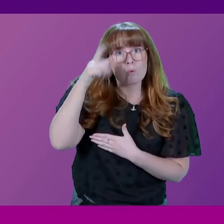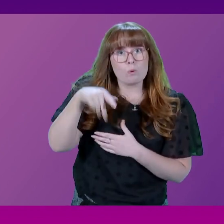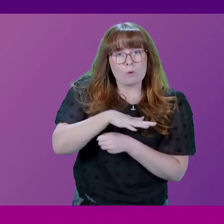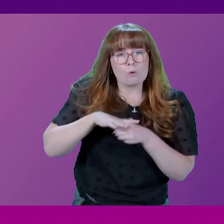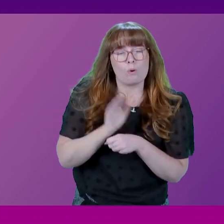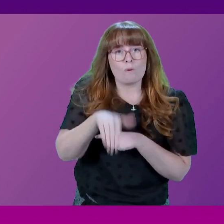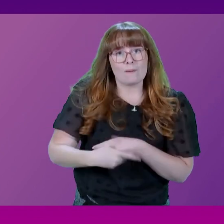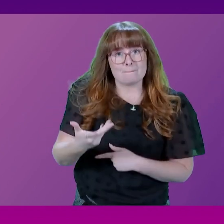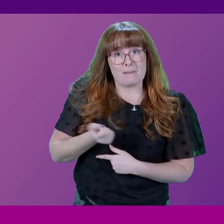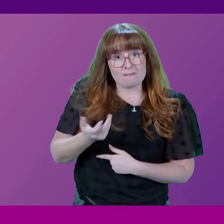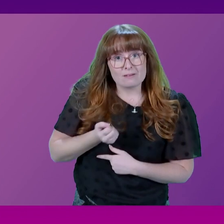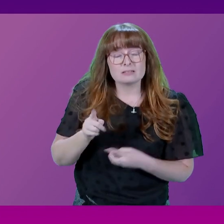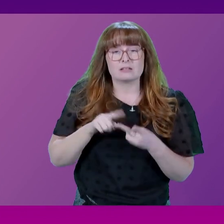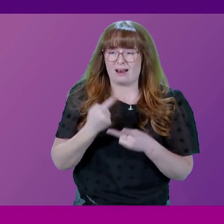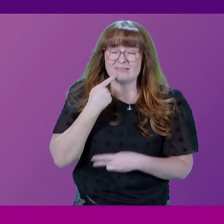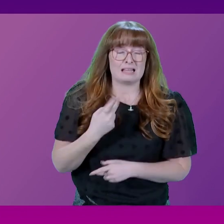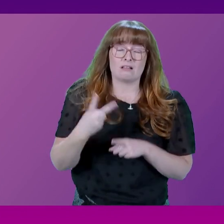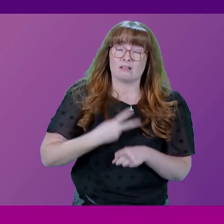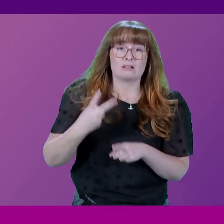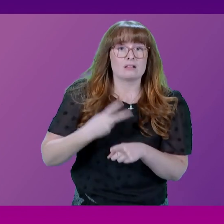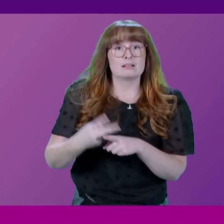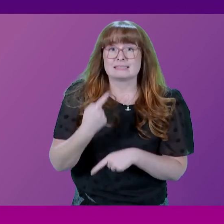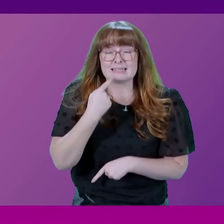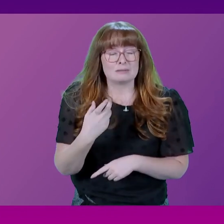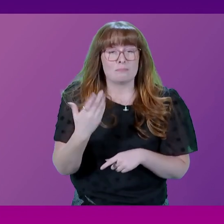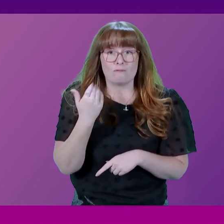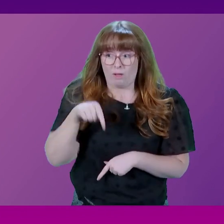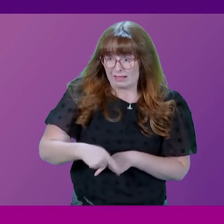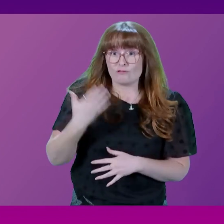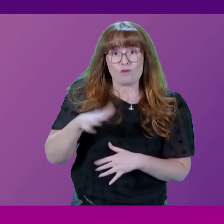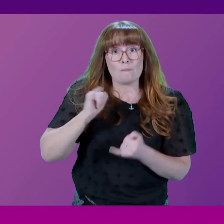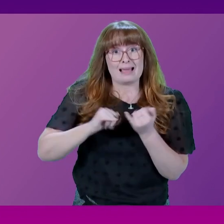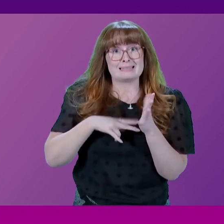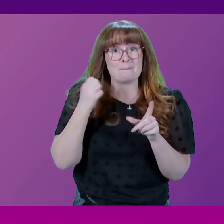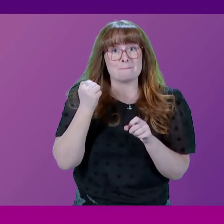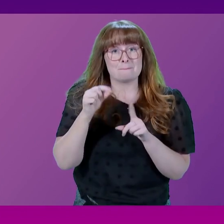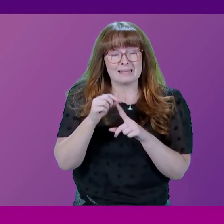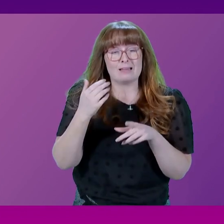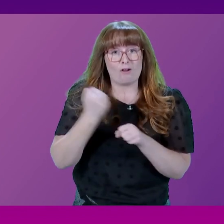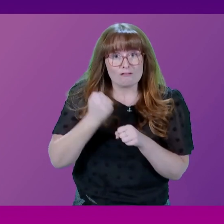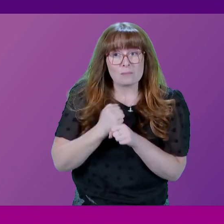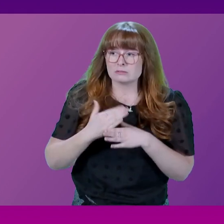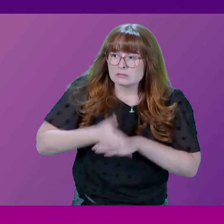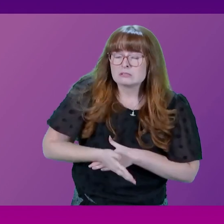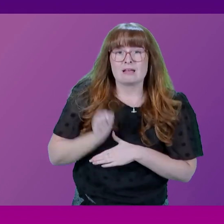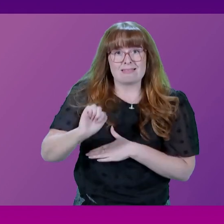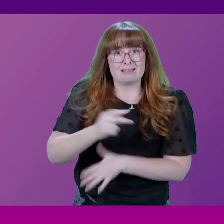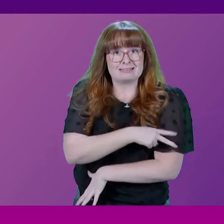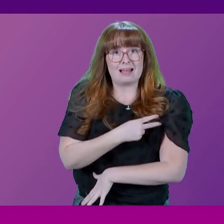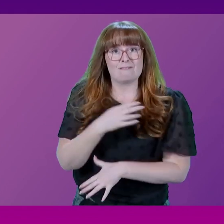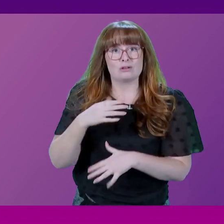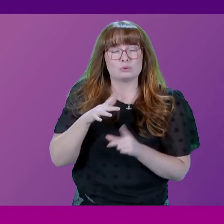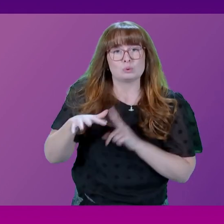benefits and as I've already said, through the actions this Government has taken, through the hard work of the excellent team at Social Security Scotland,